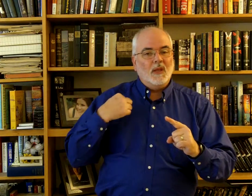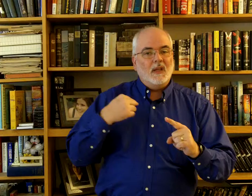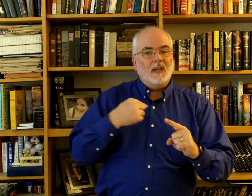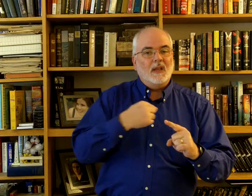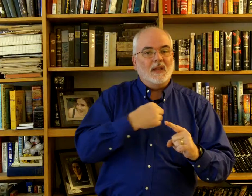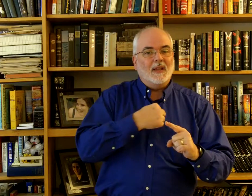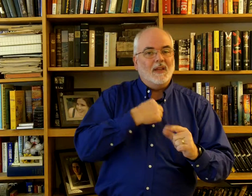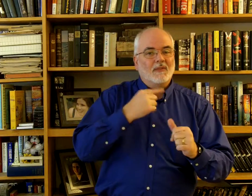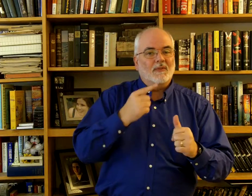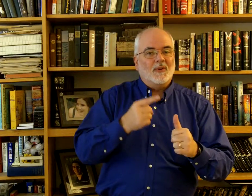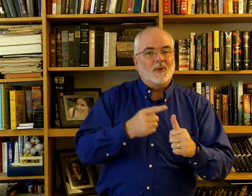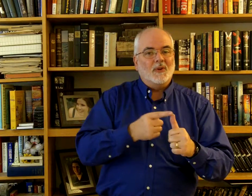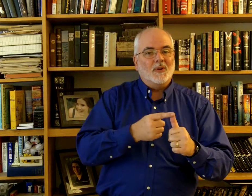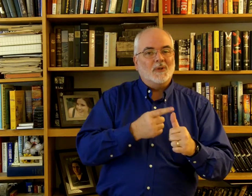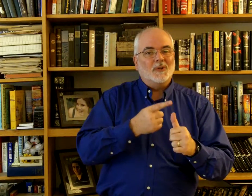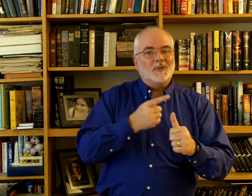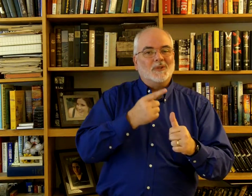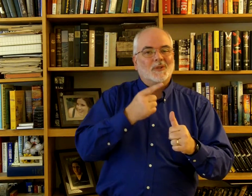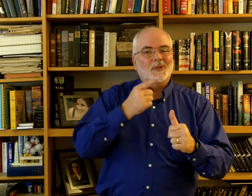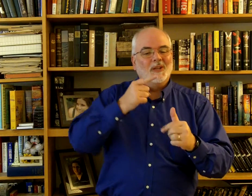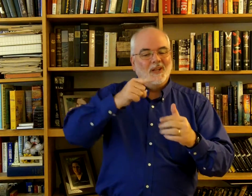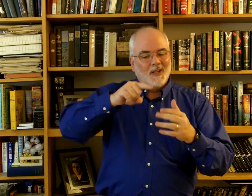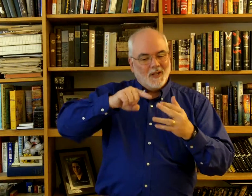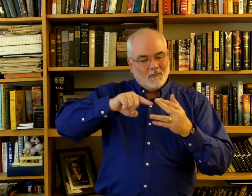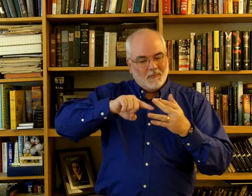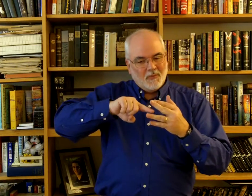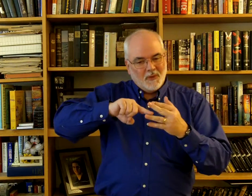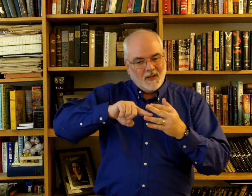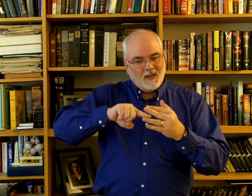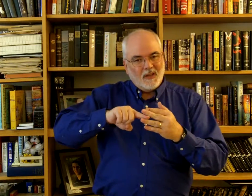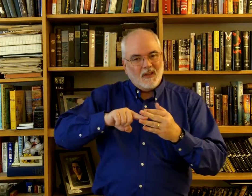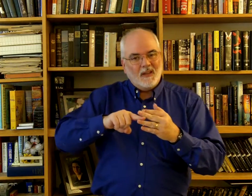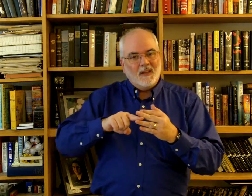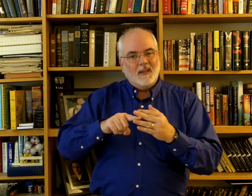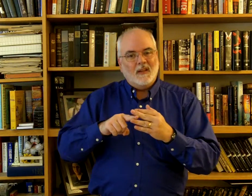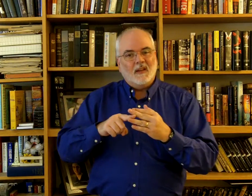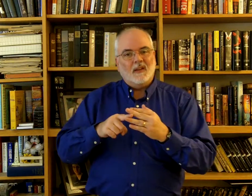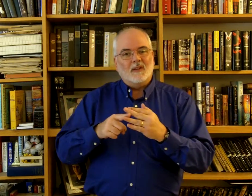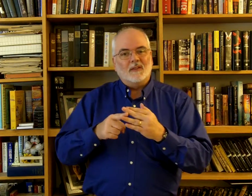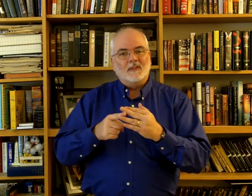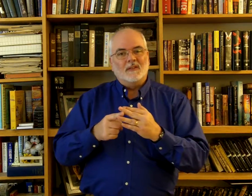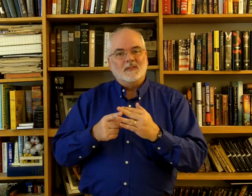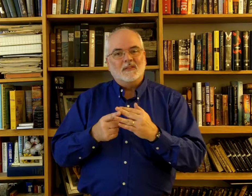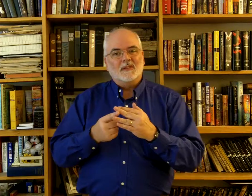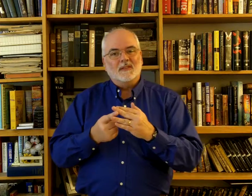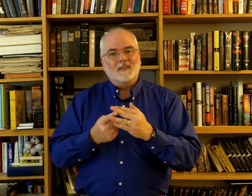We've been there ten We've there ten years. now